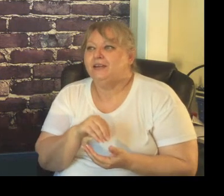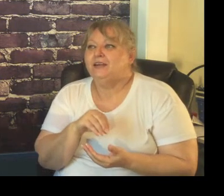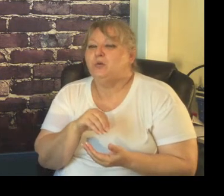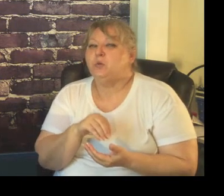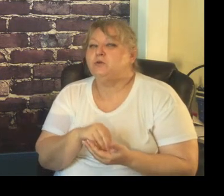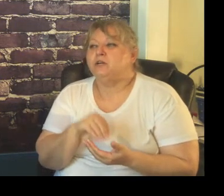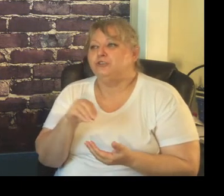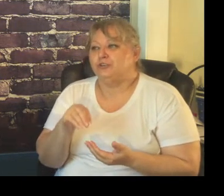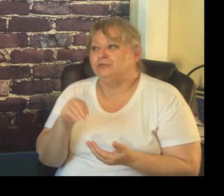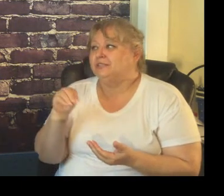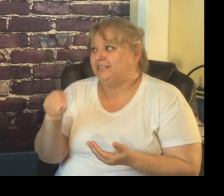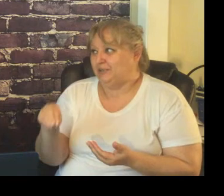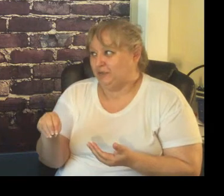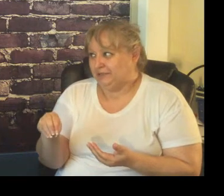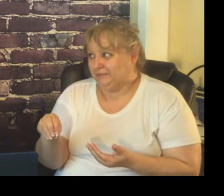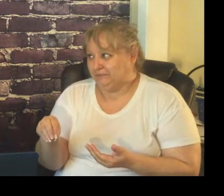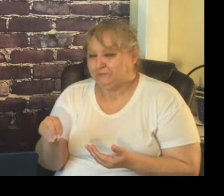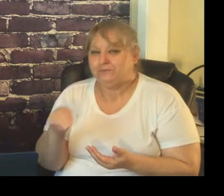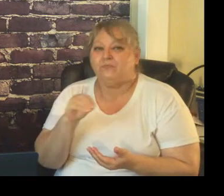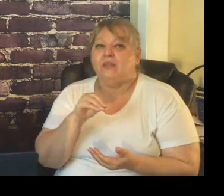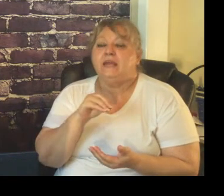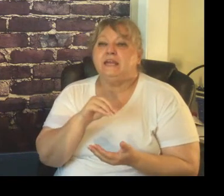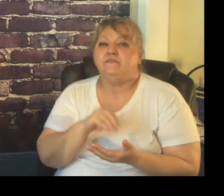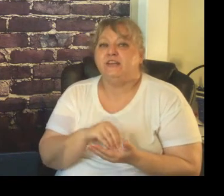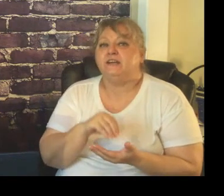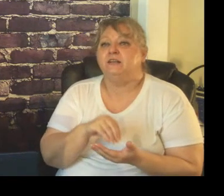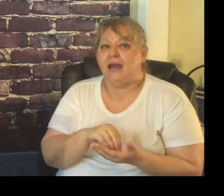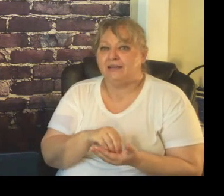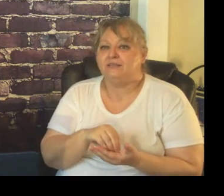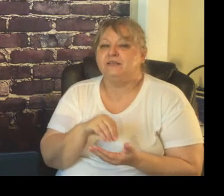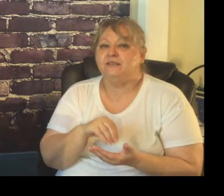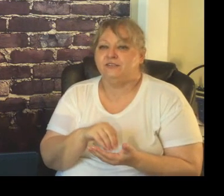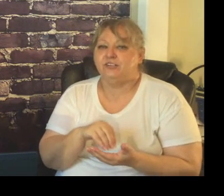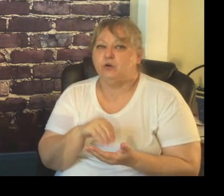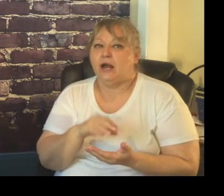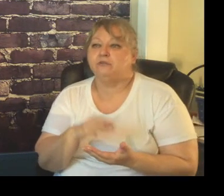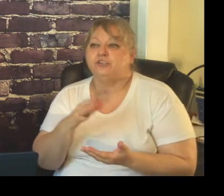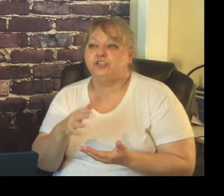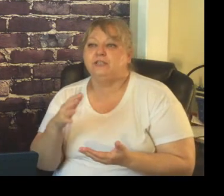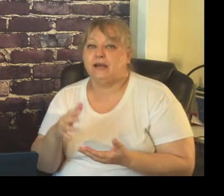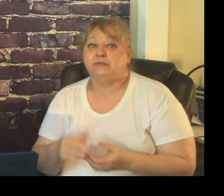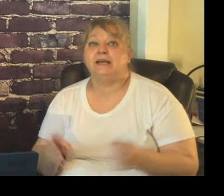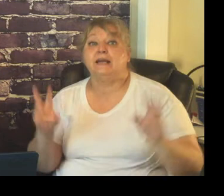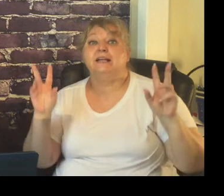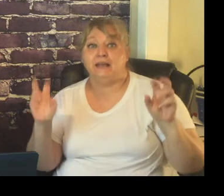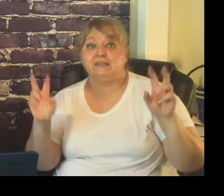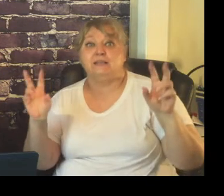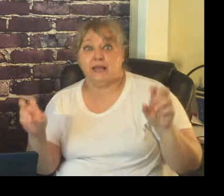will control the discipline if the class doesn't know how to shut down that class clown